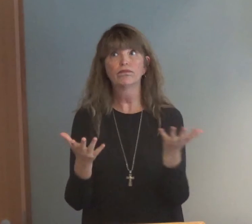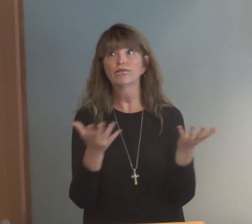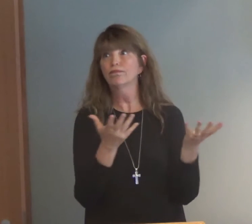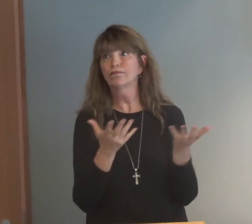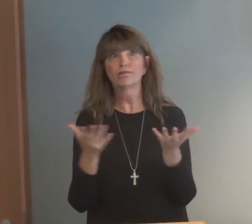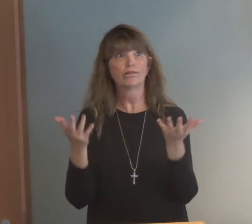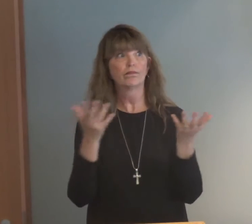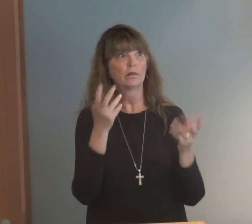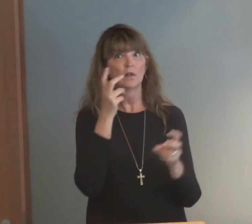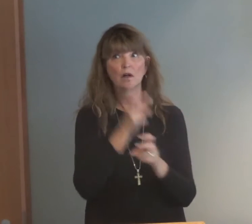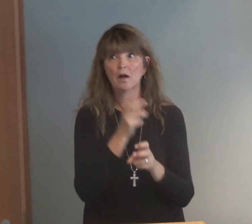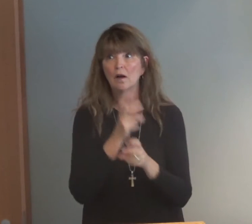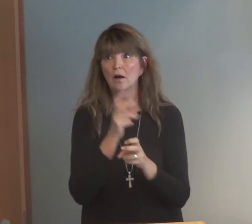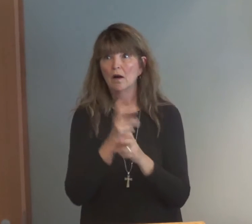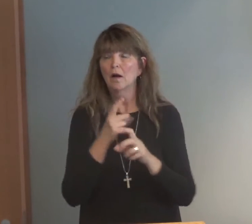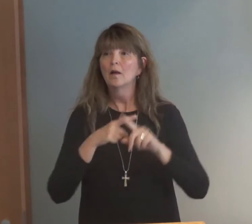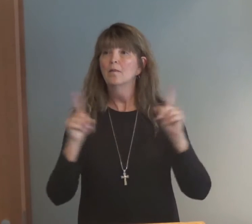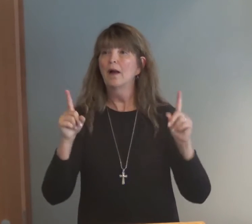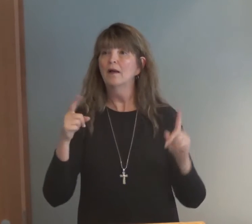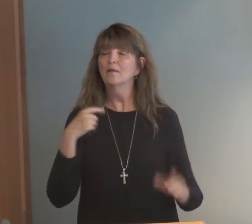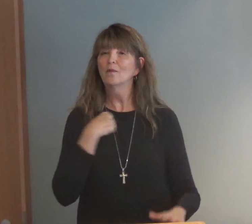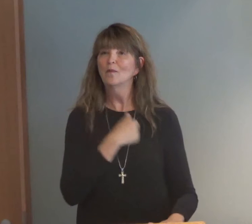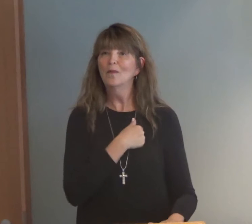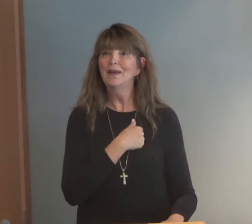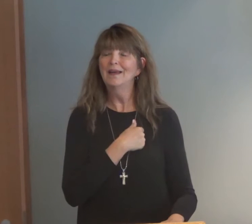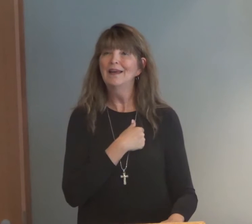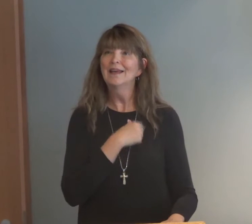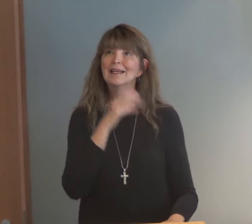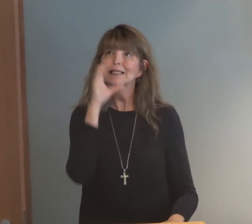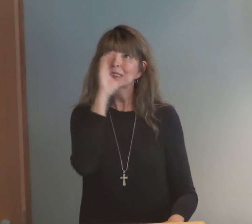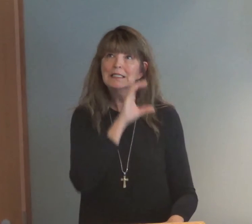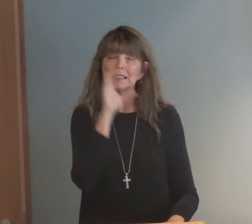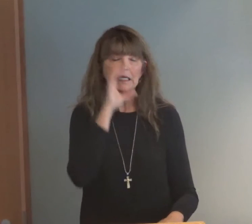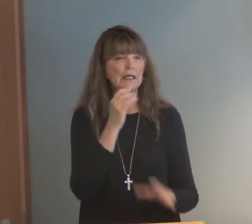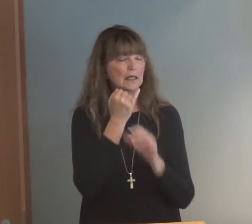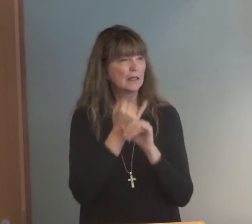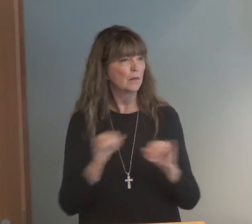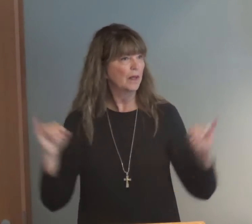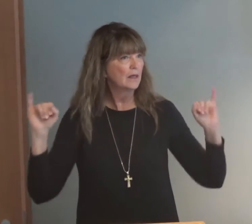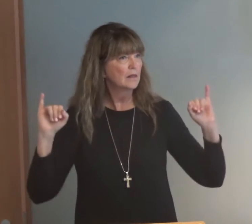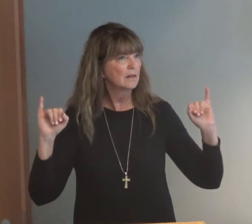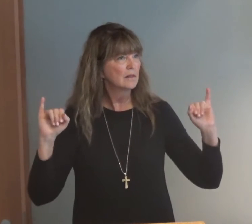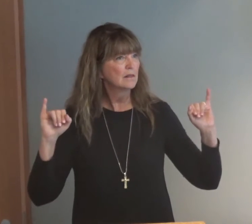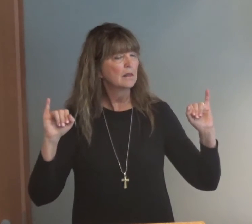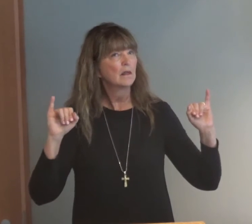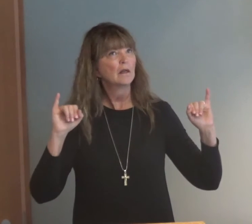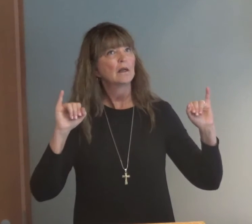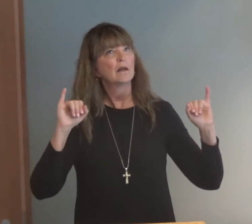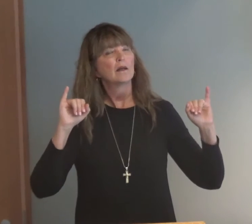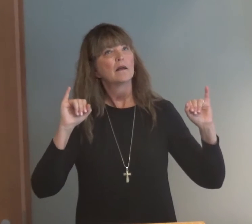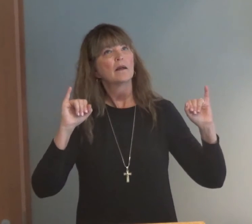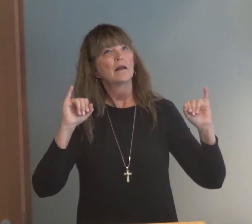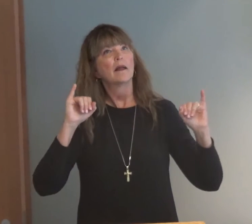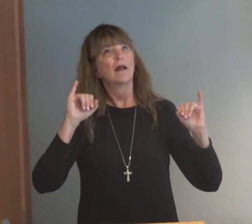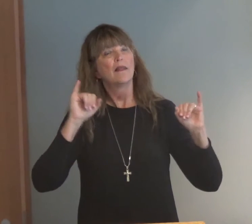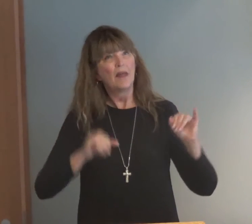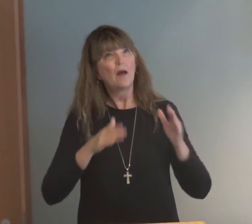an independent church. Technology is a continuing issue. However, we seek independence.